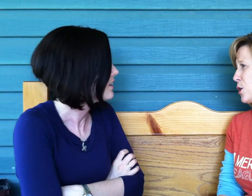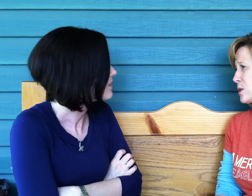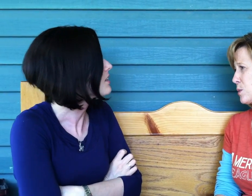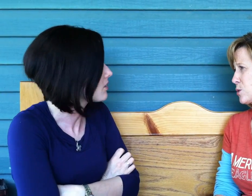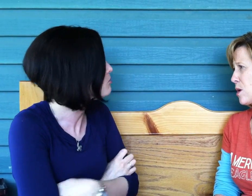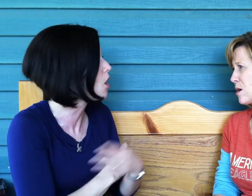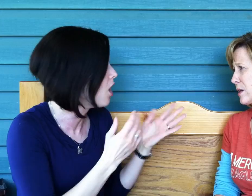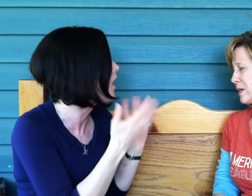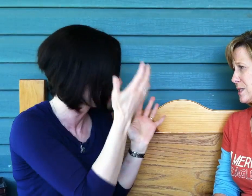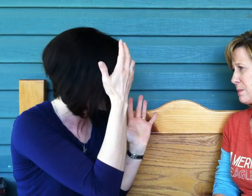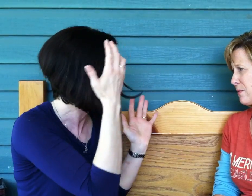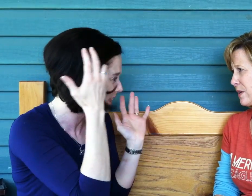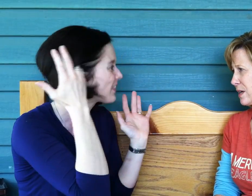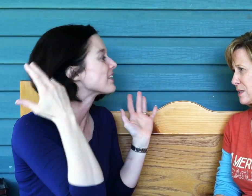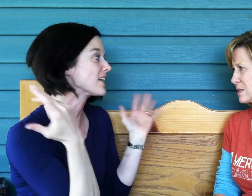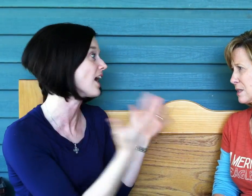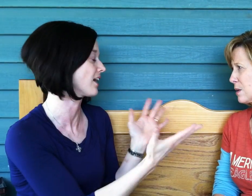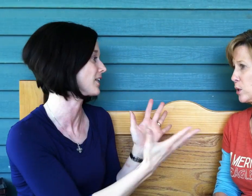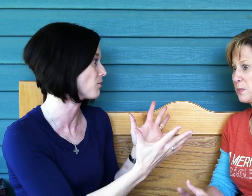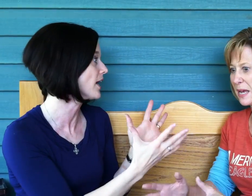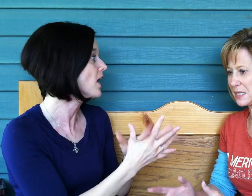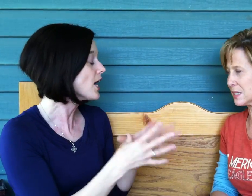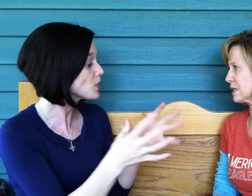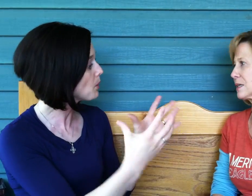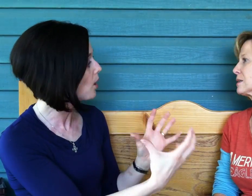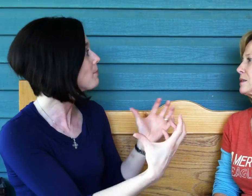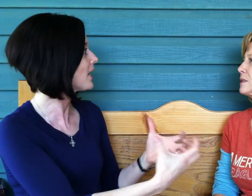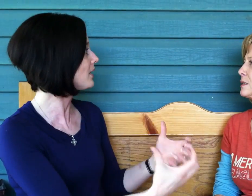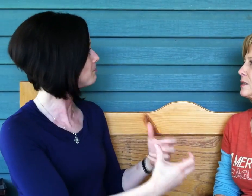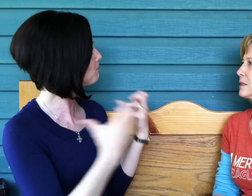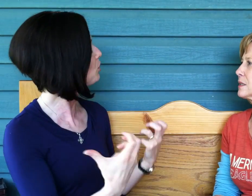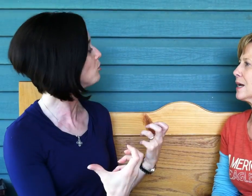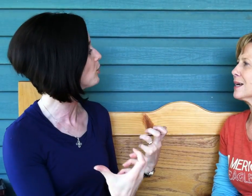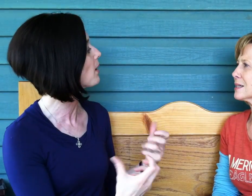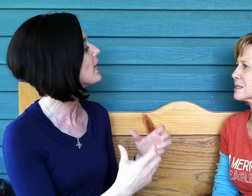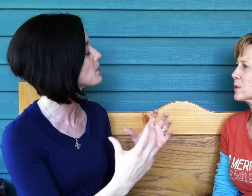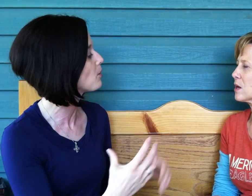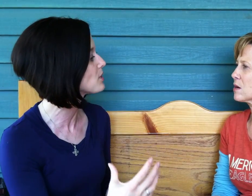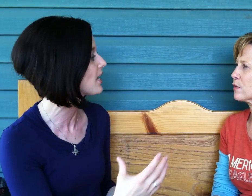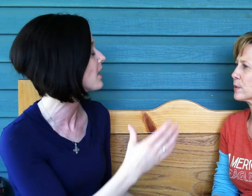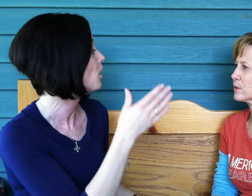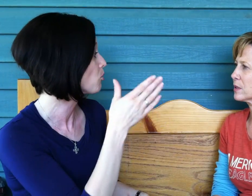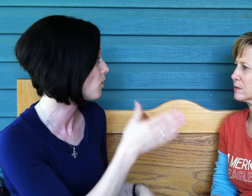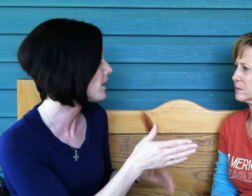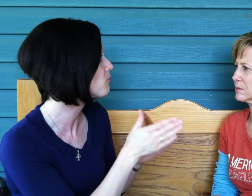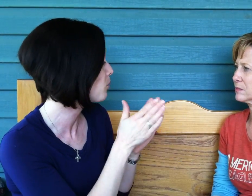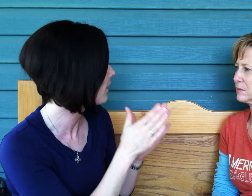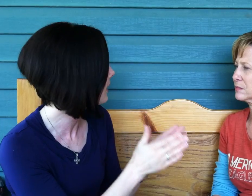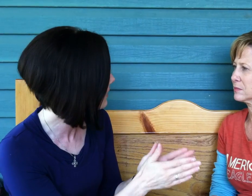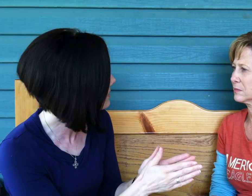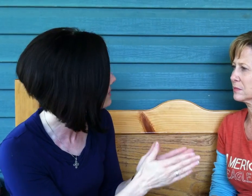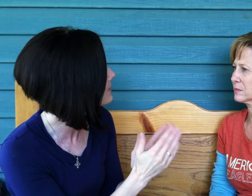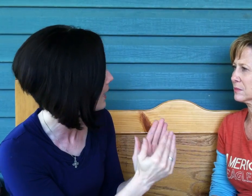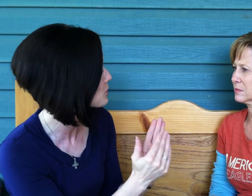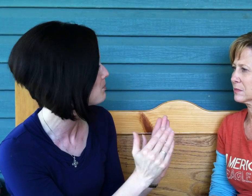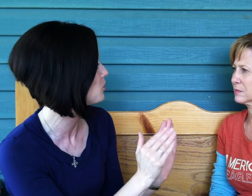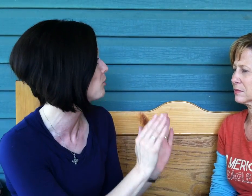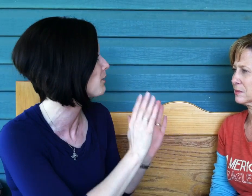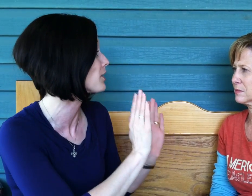notice what's wrong. I think that, exactly, right? Because we want to make it beautiful, right? As opposed to saying, right where it is, is actually beautiful if I